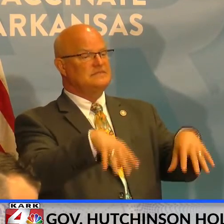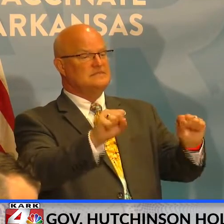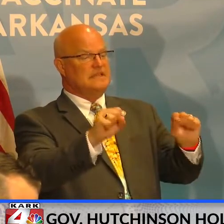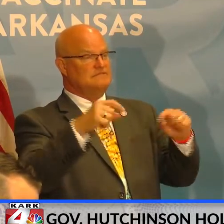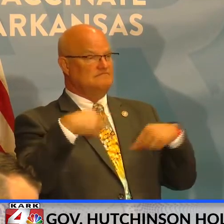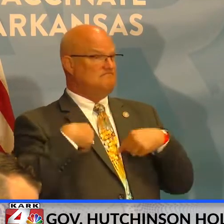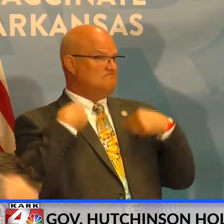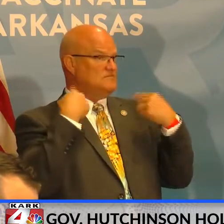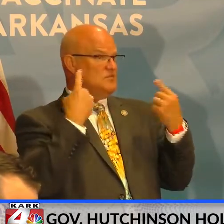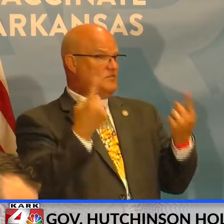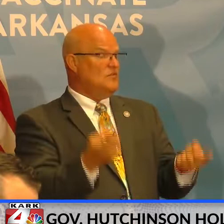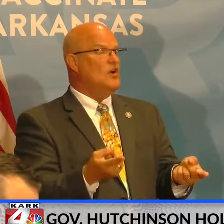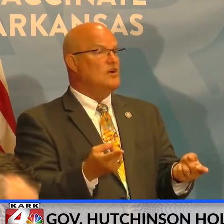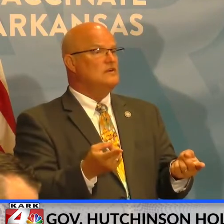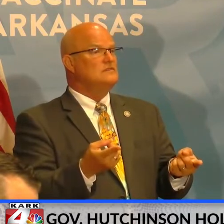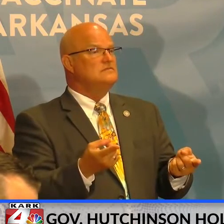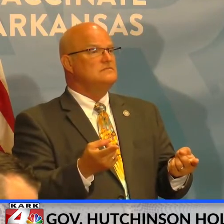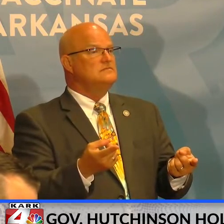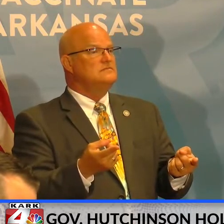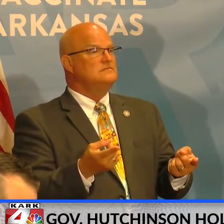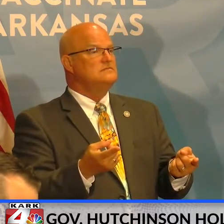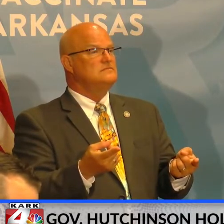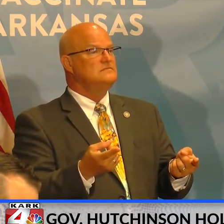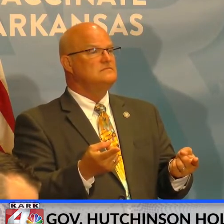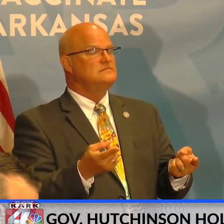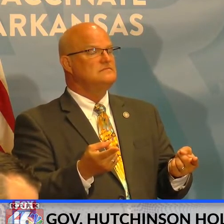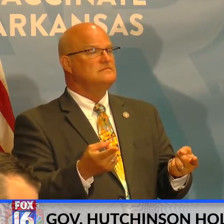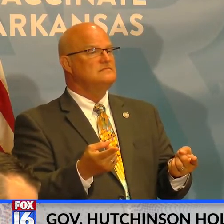far are, uh, uh,